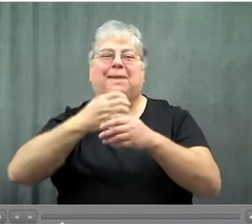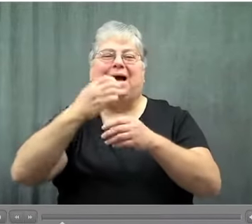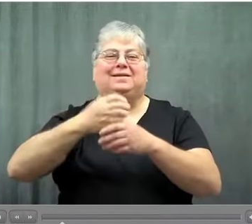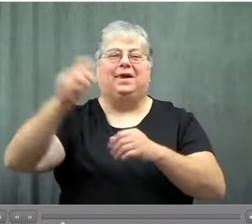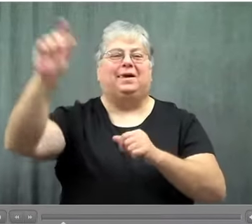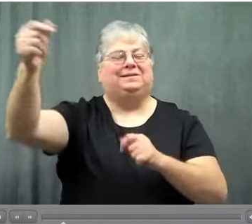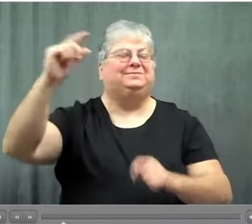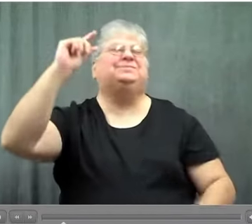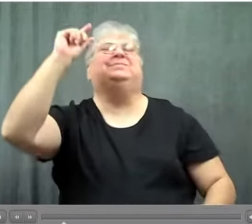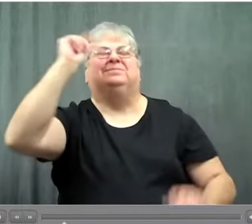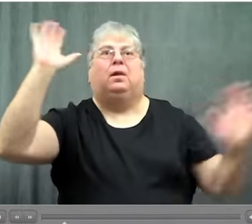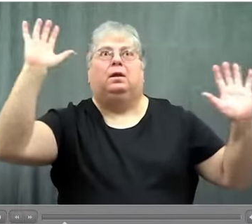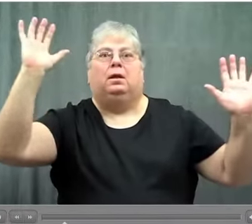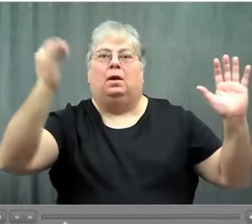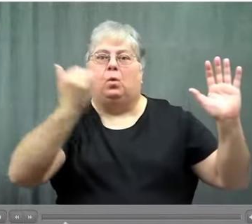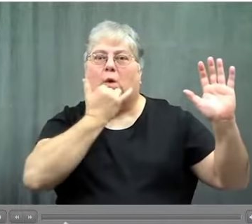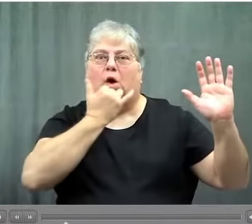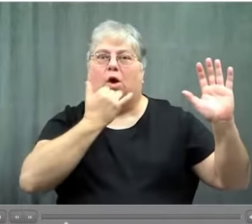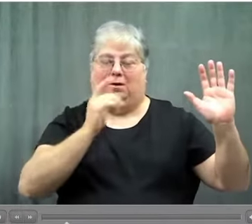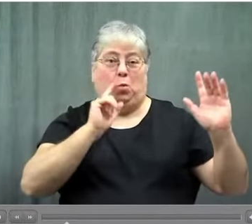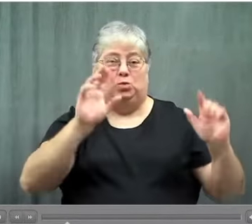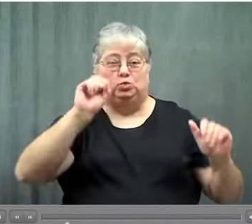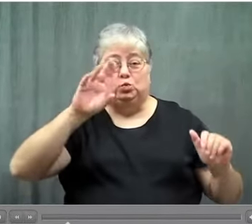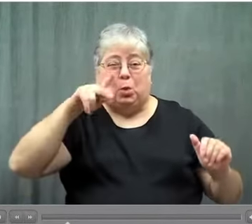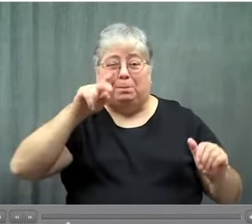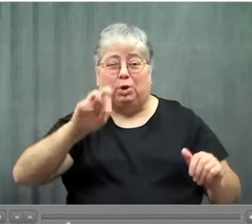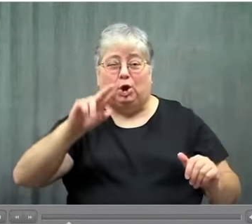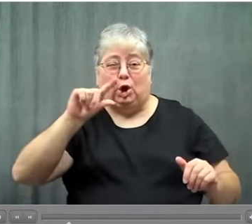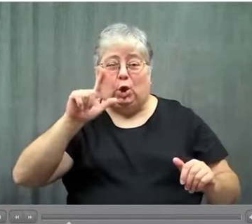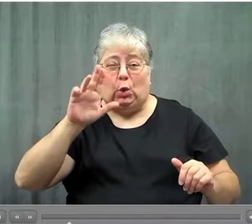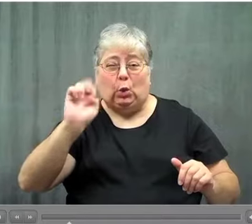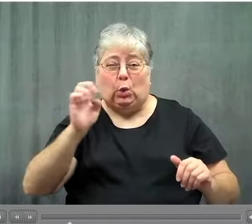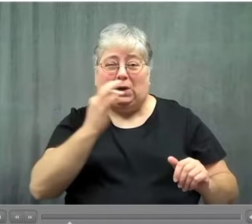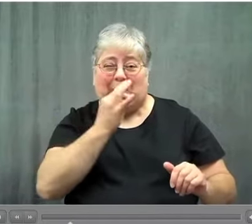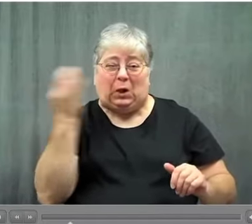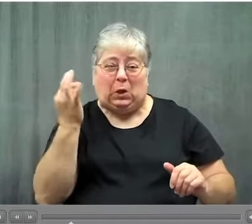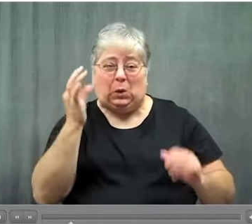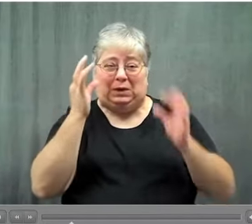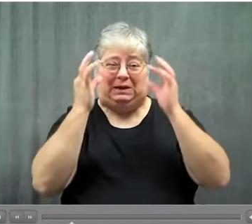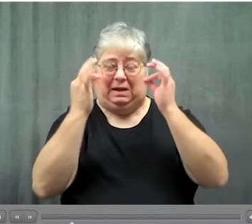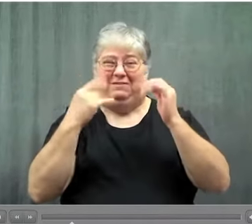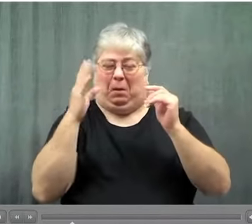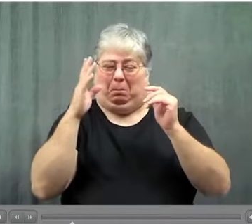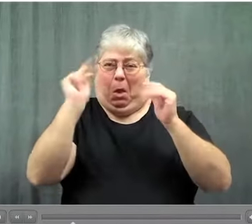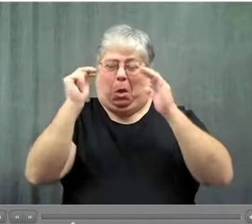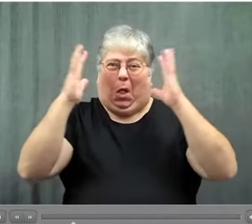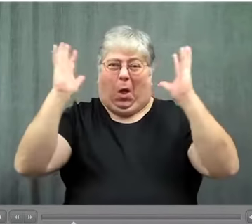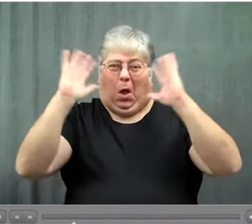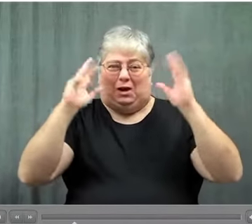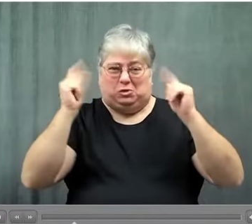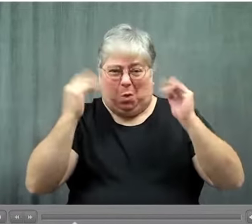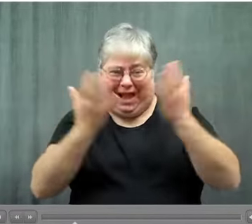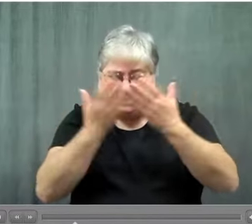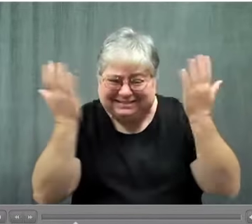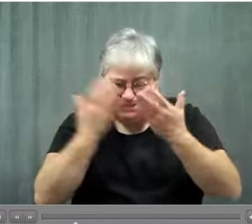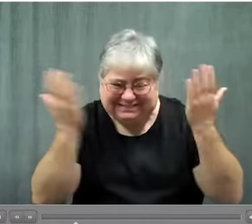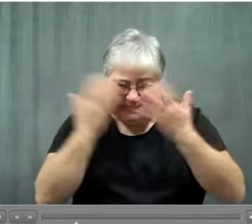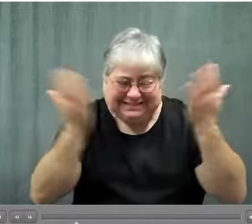She needed eye drops and she wasn't looking at what it said and she put super glue